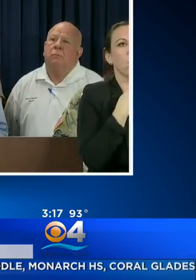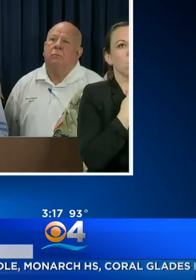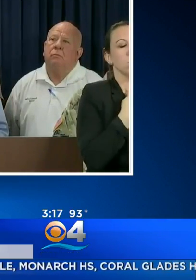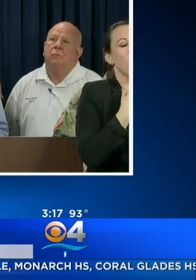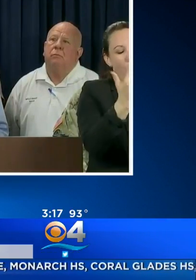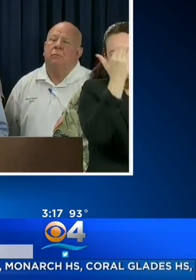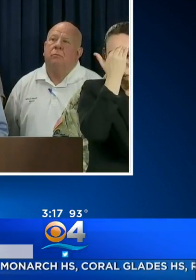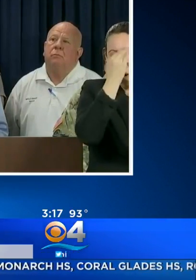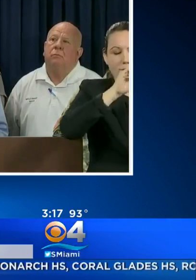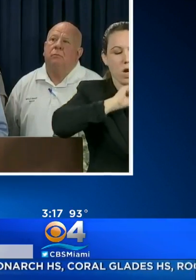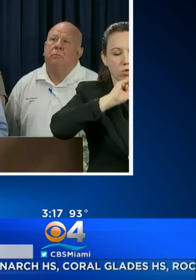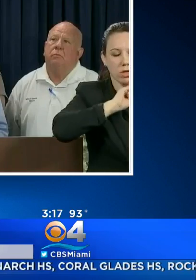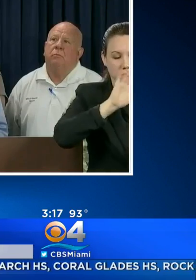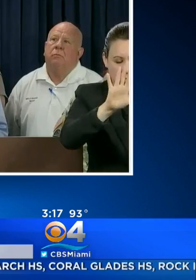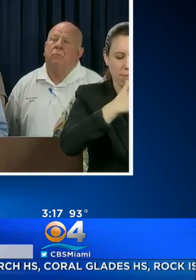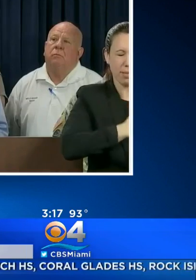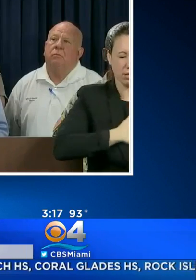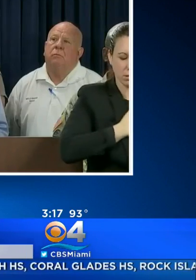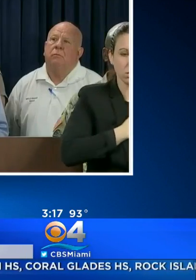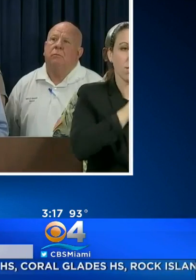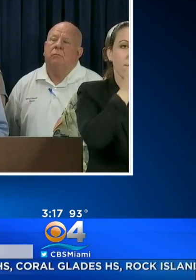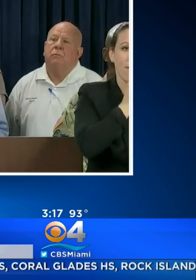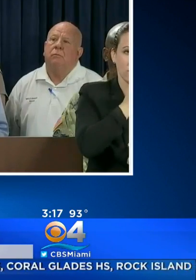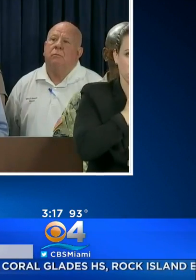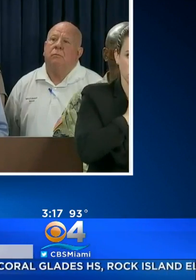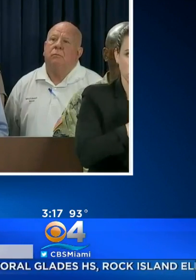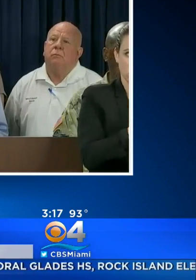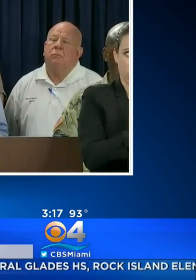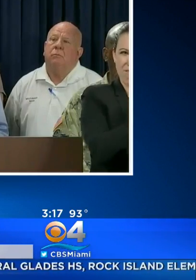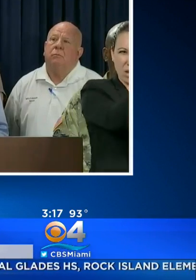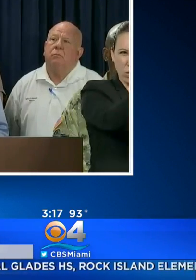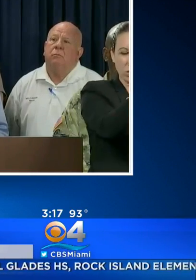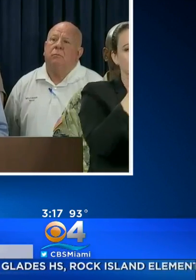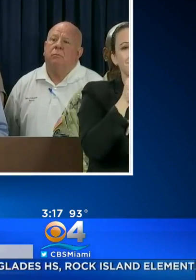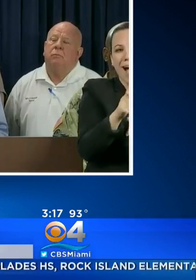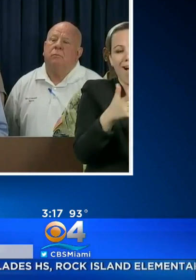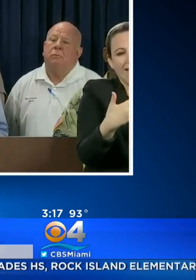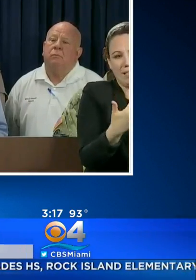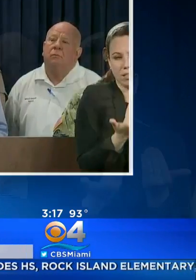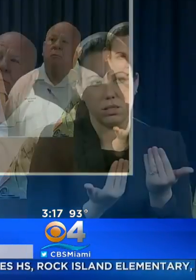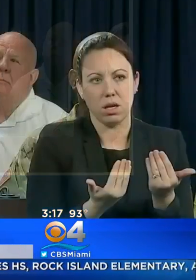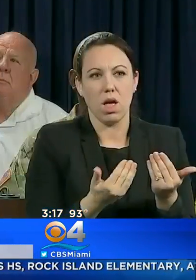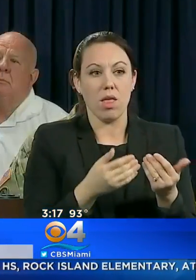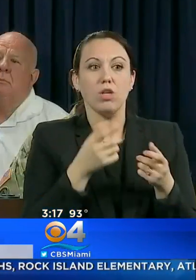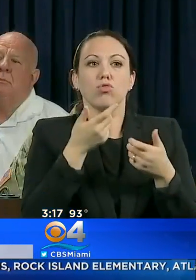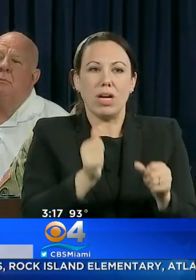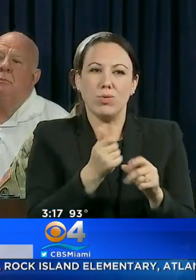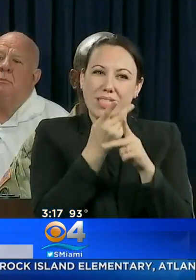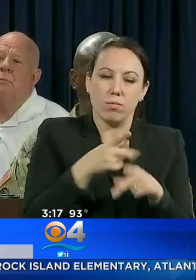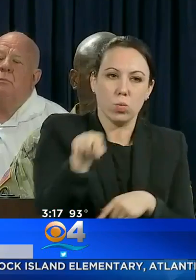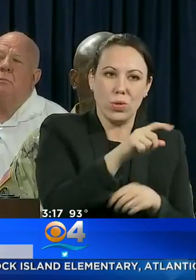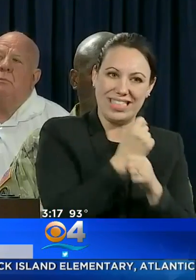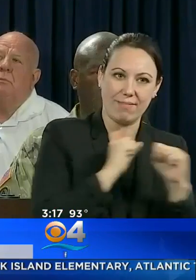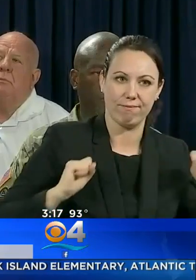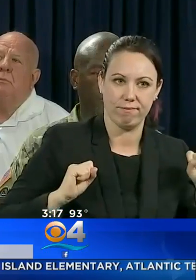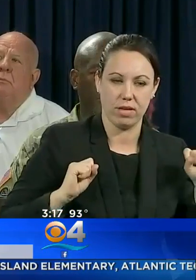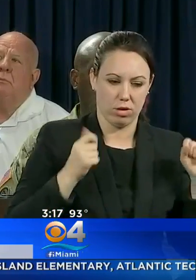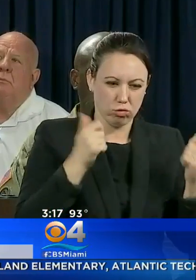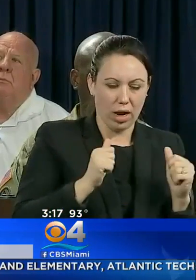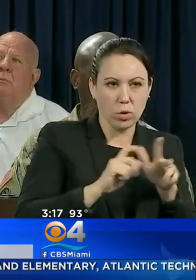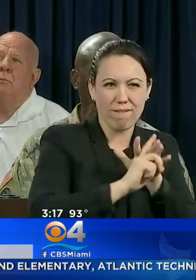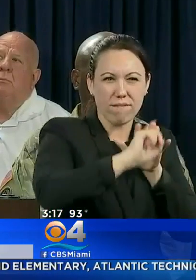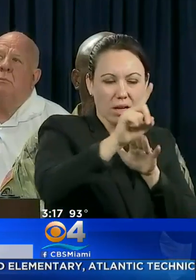FRUSTRATING. BUT PLEASE BE PATIENT. EVACUATIONS ARE NOT MEANT TO BE CONVENIENT. THEY'RE MEANT TO KEEP YOU SAFE. WE'RE TRYING TO DO THESE